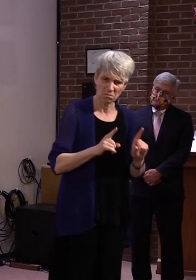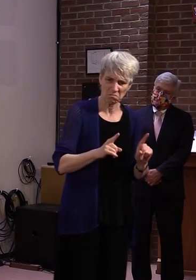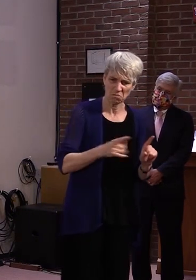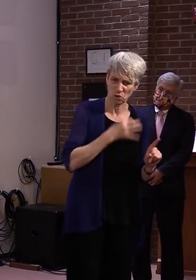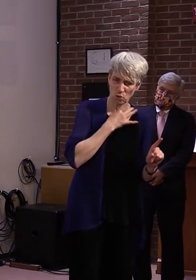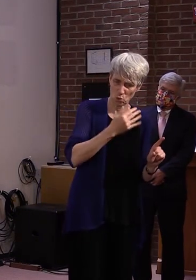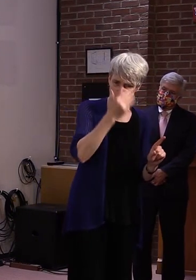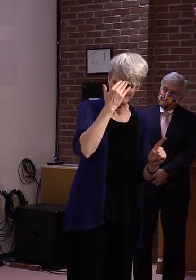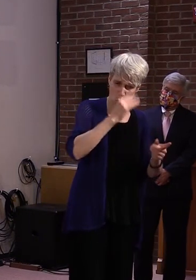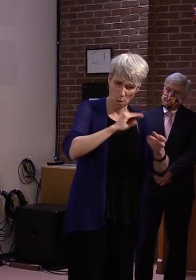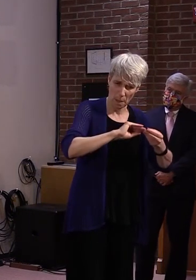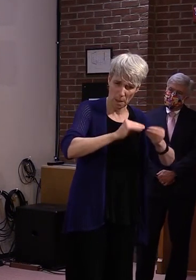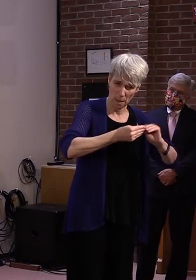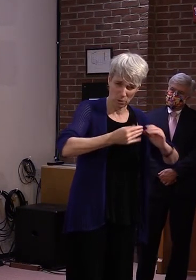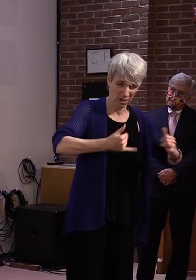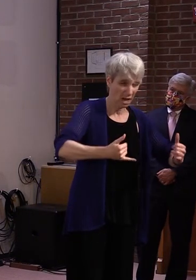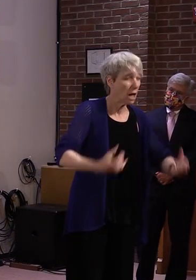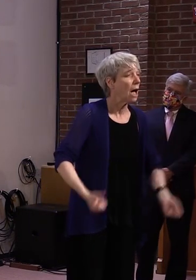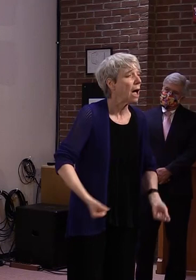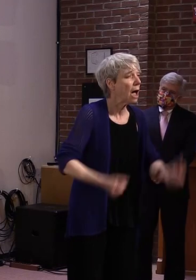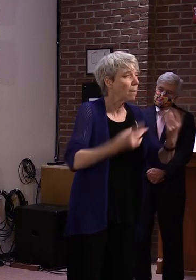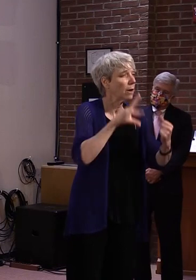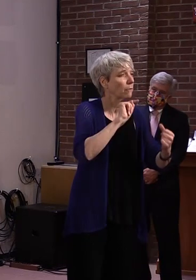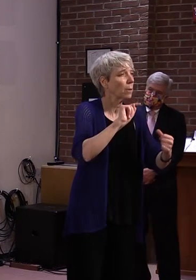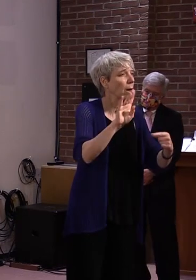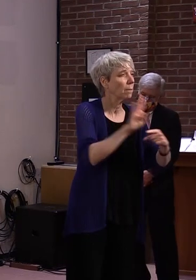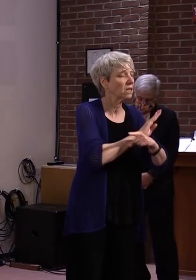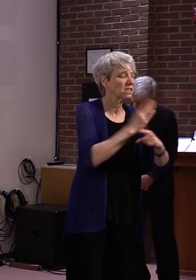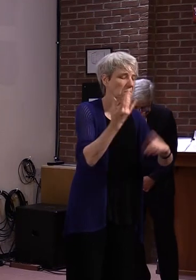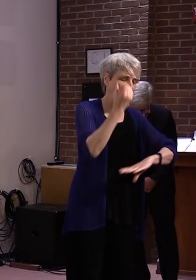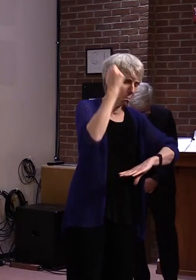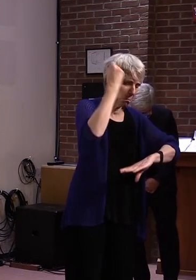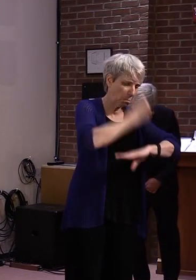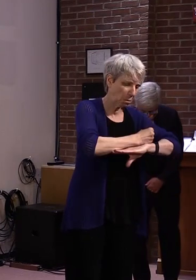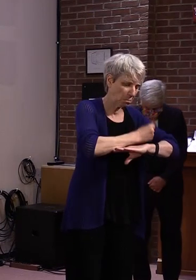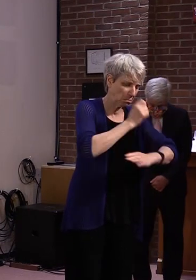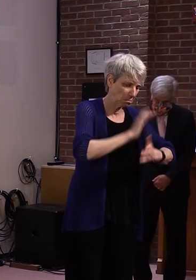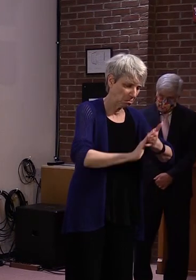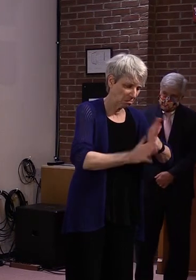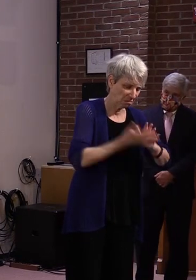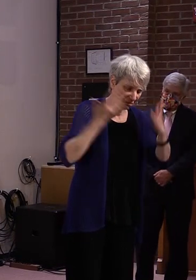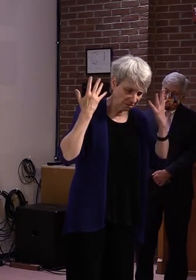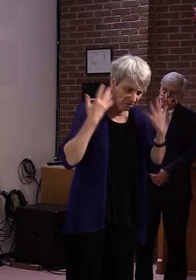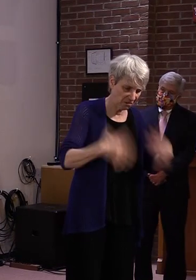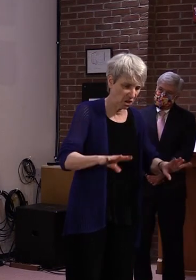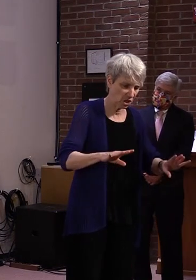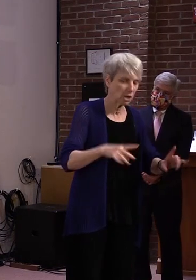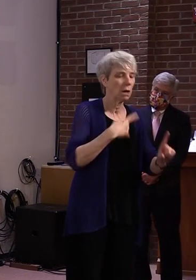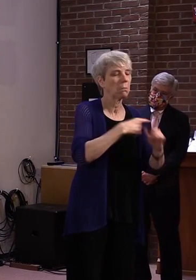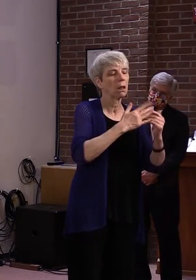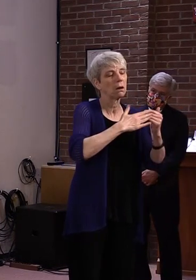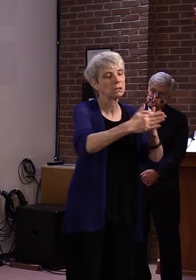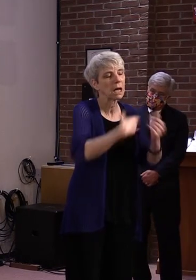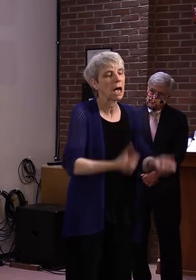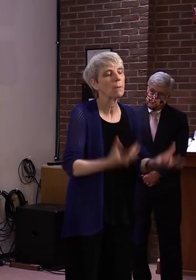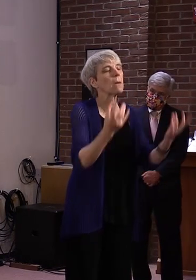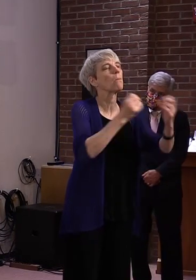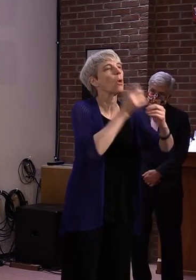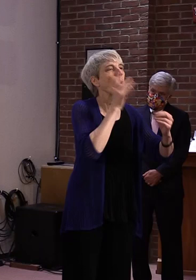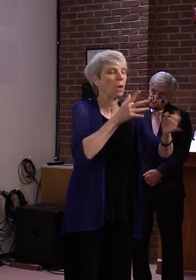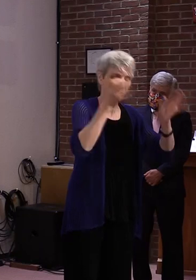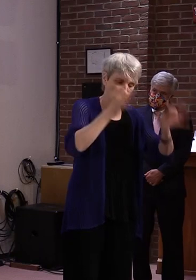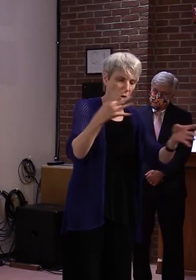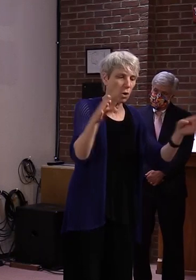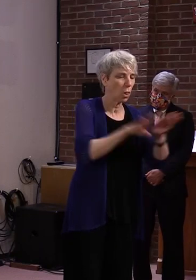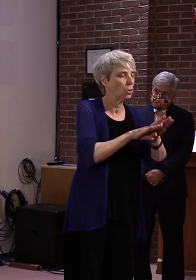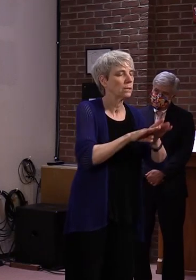permanently shuttered at this point? And how many are at risk of doing so in the near future? Yeah, I don't know. It's